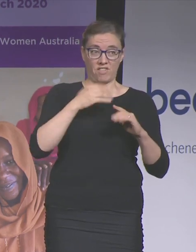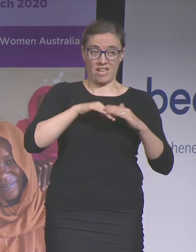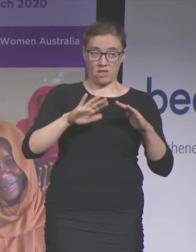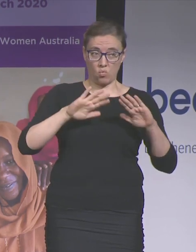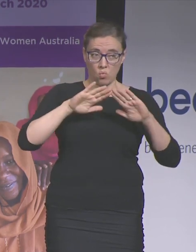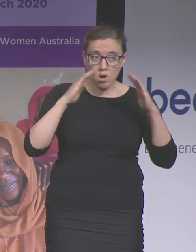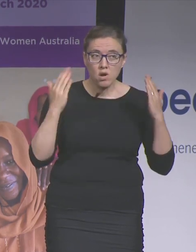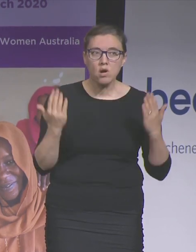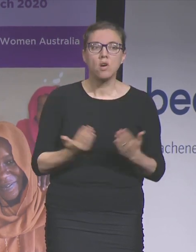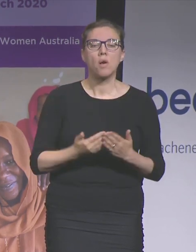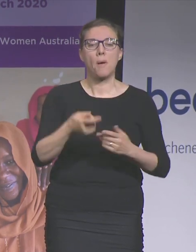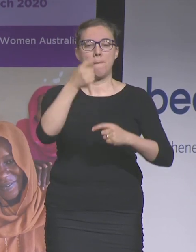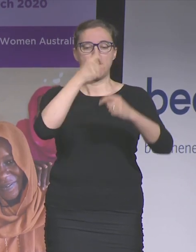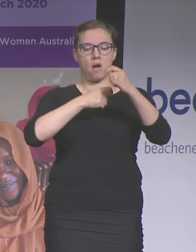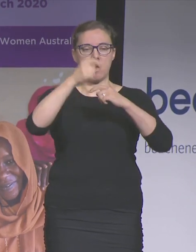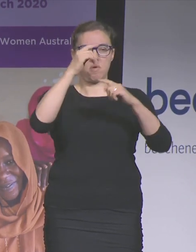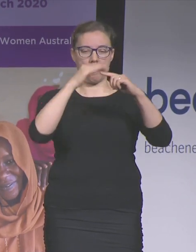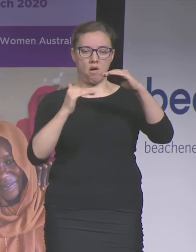to 44th.